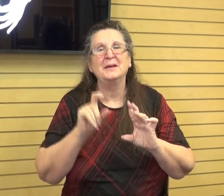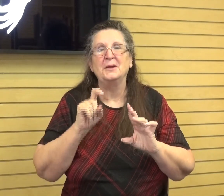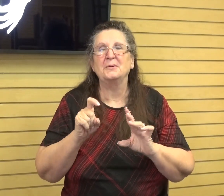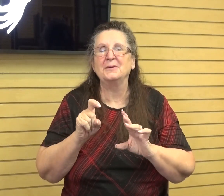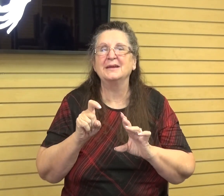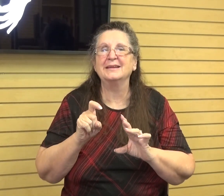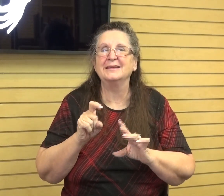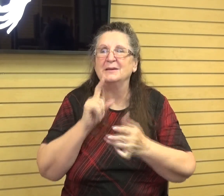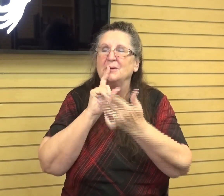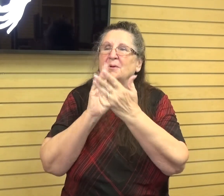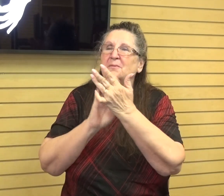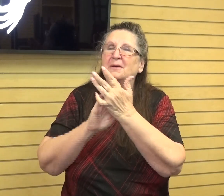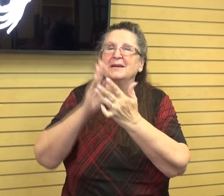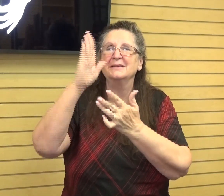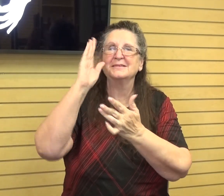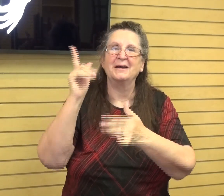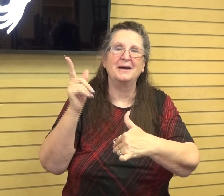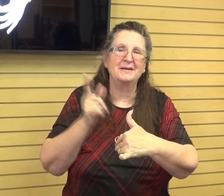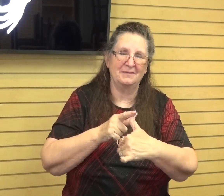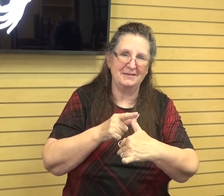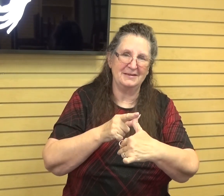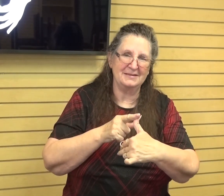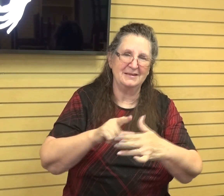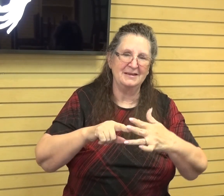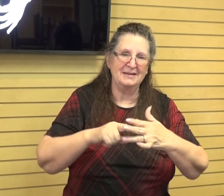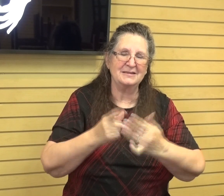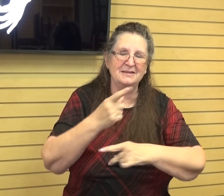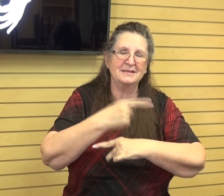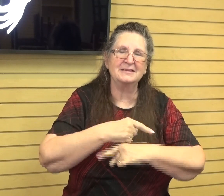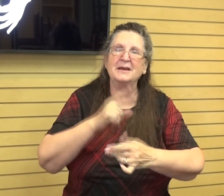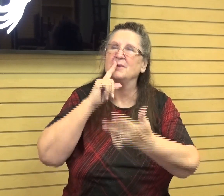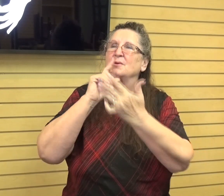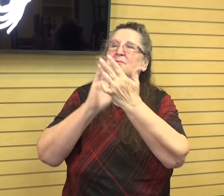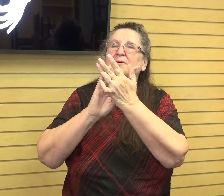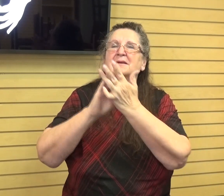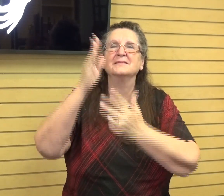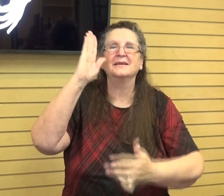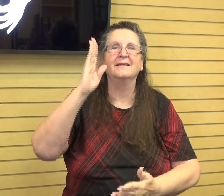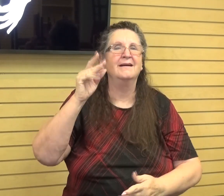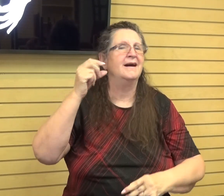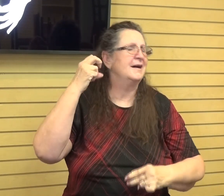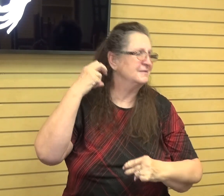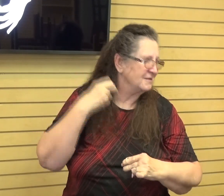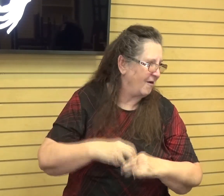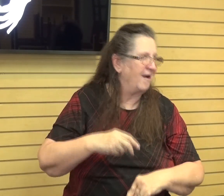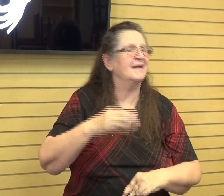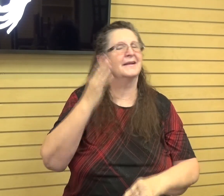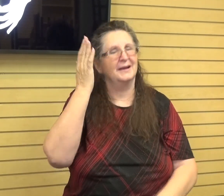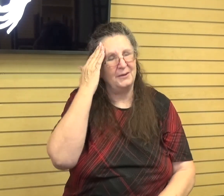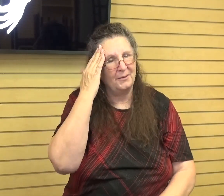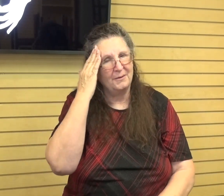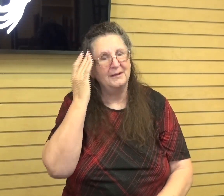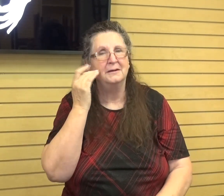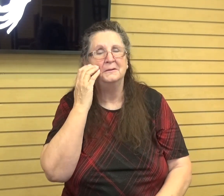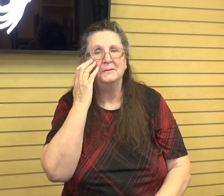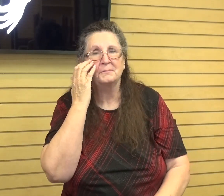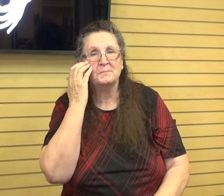start our day off with praising God. I know it's hard, I know it's difficult, but that's what David did,